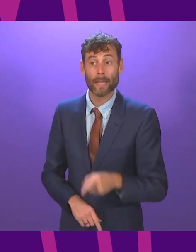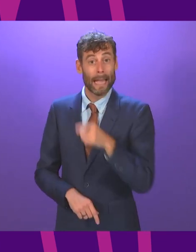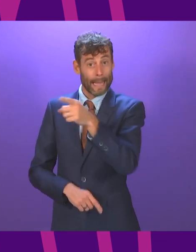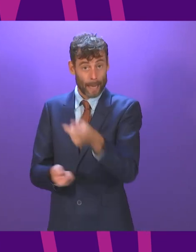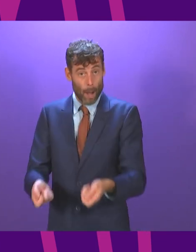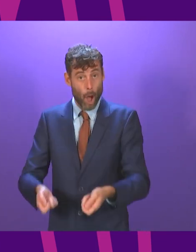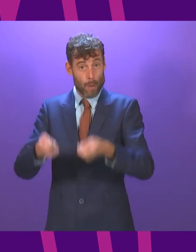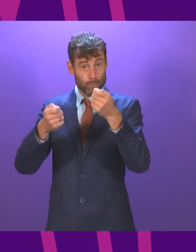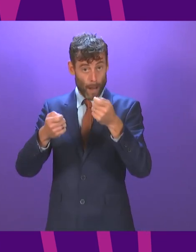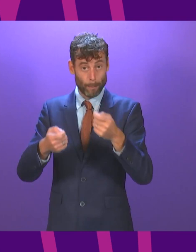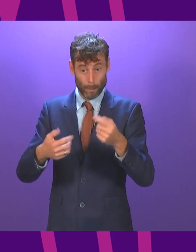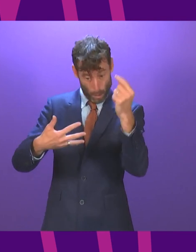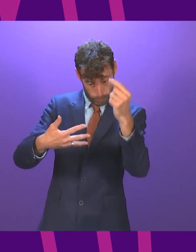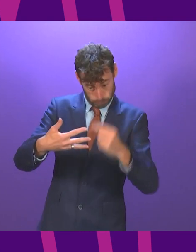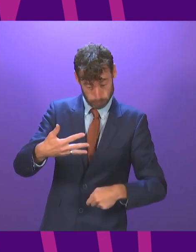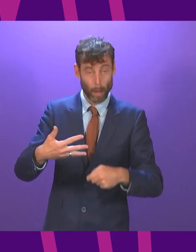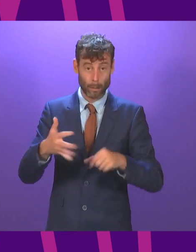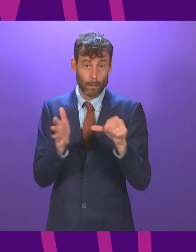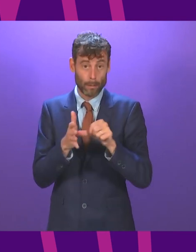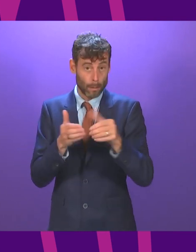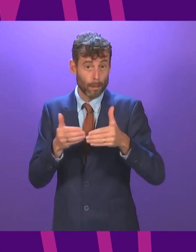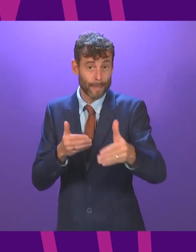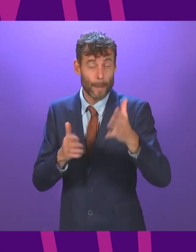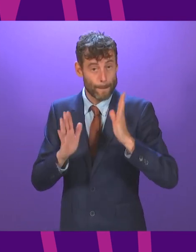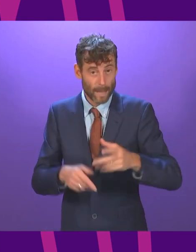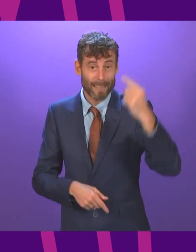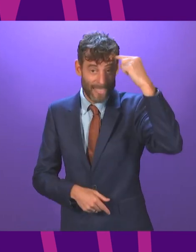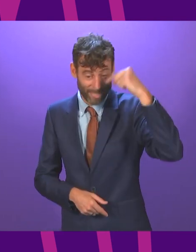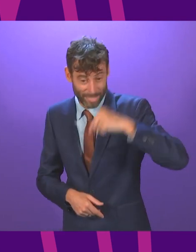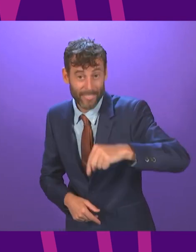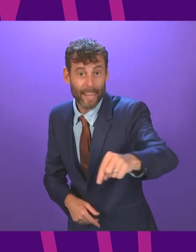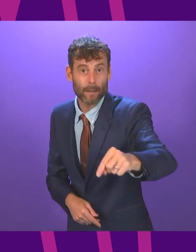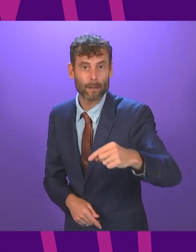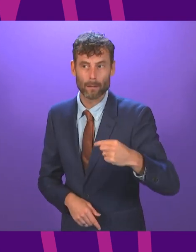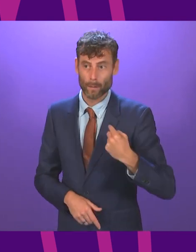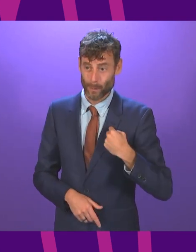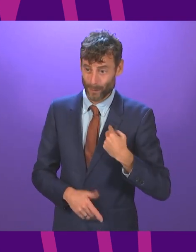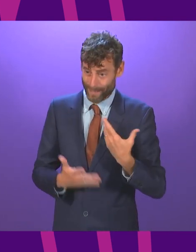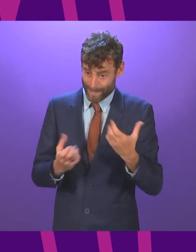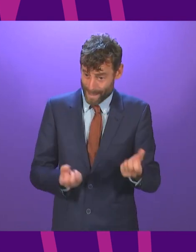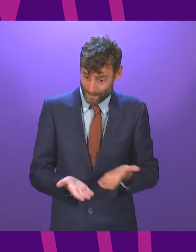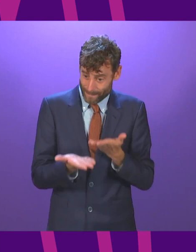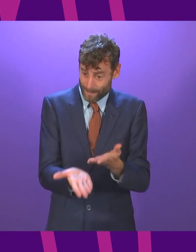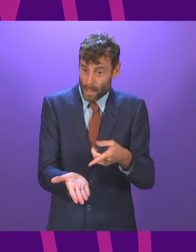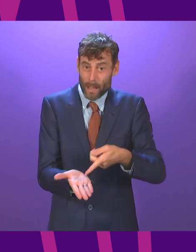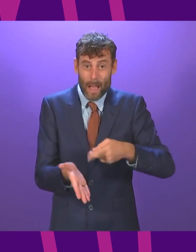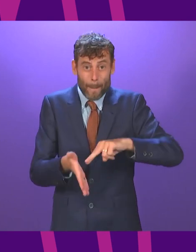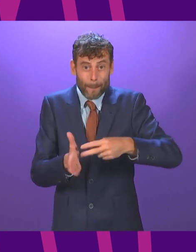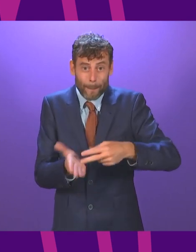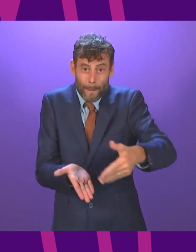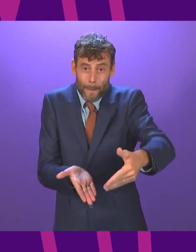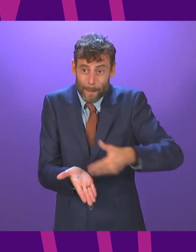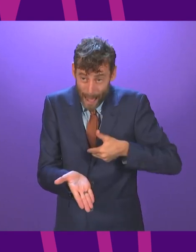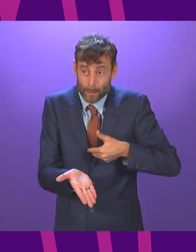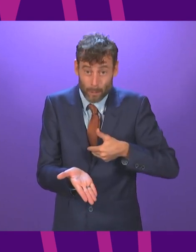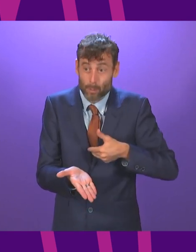exactly the challenges that this agreement sets out concrete actions, investments, plans and policies to address not in rhetoric but in